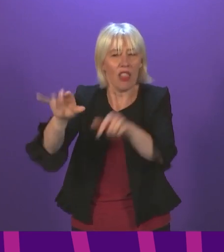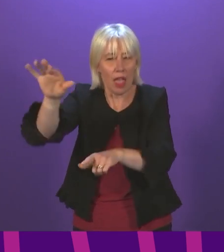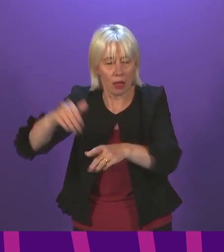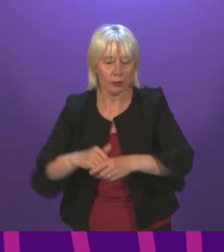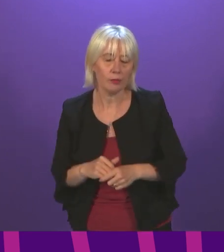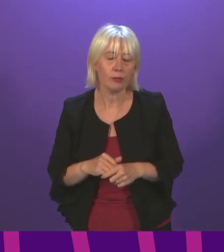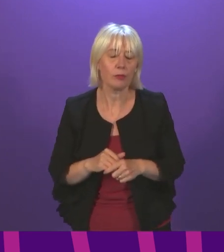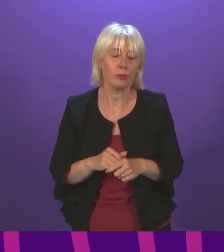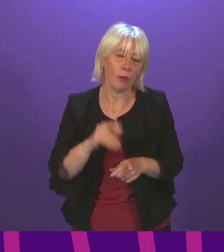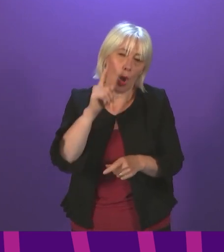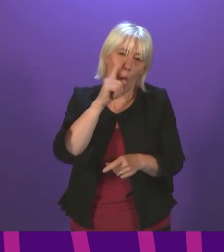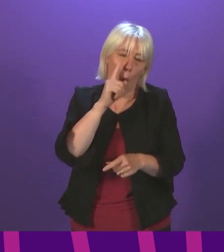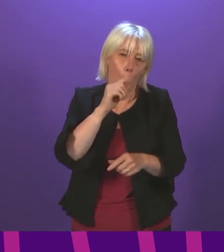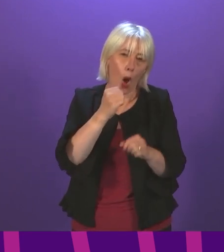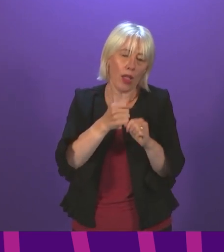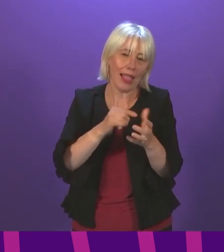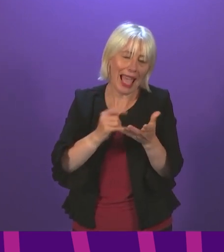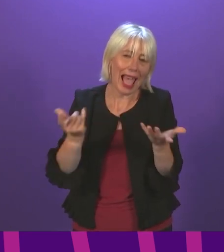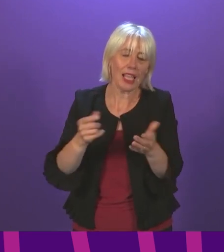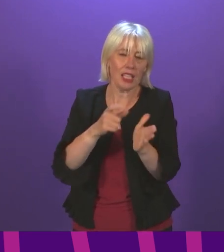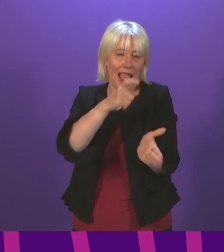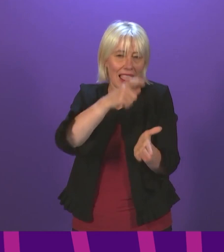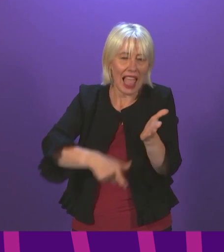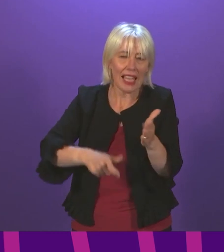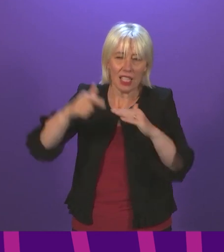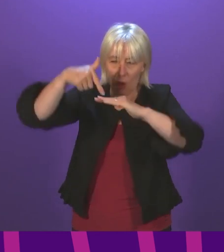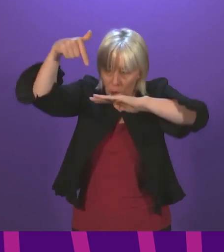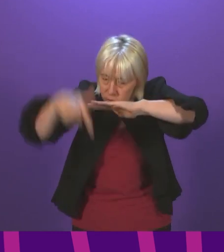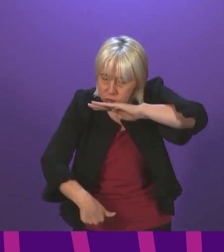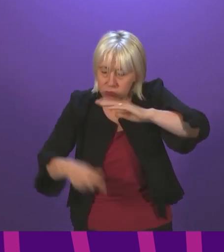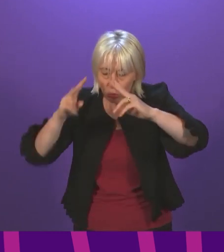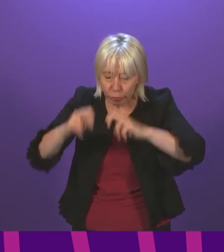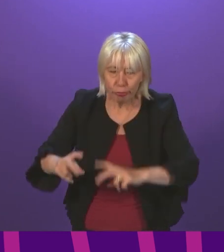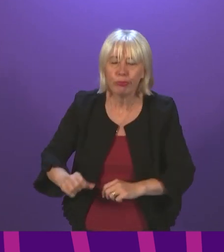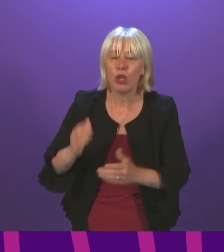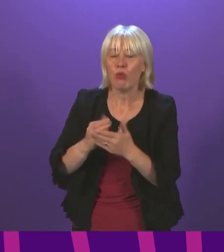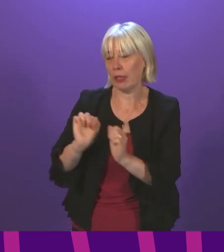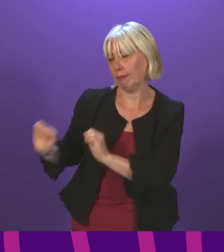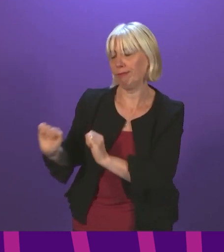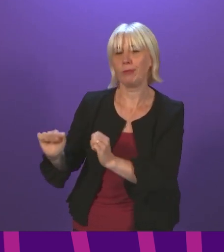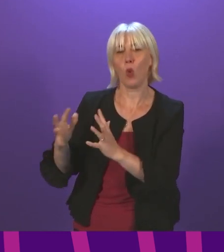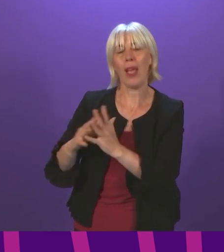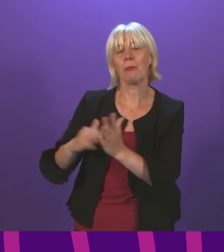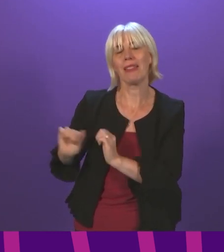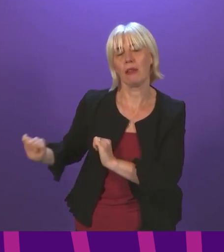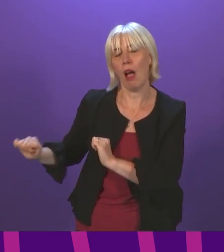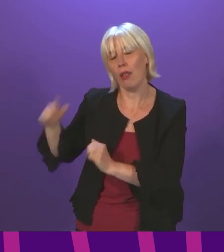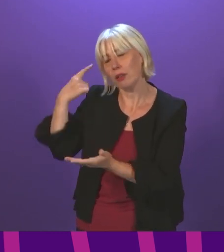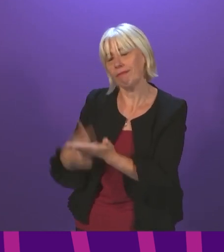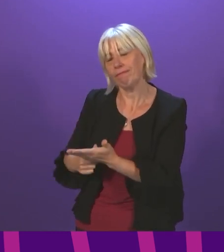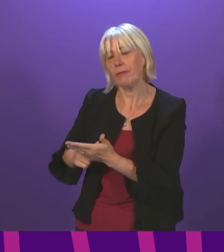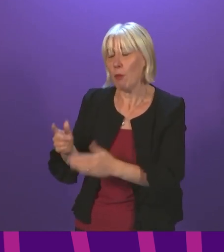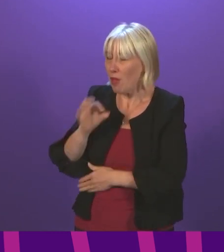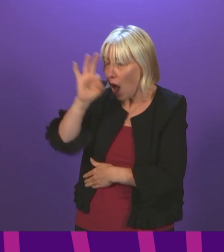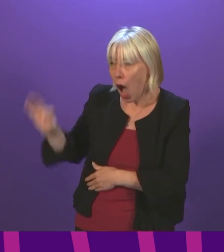reserved and issues of licensing and exploration of offshore oil and gas are reserved to the UK Government, we have called for the UK Government to